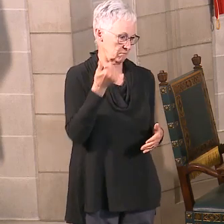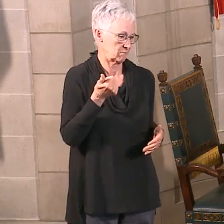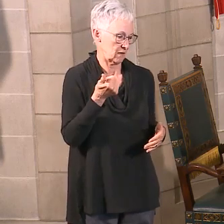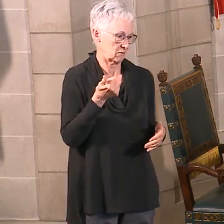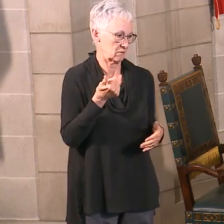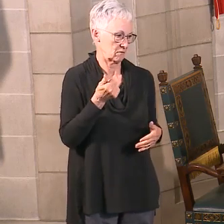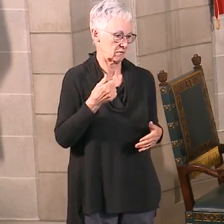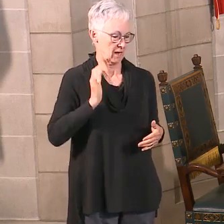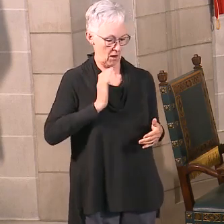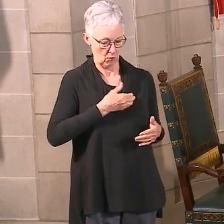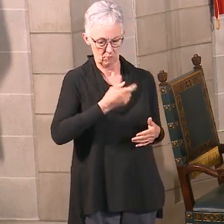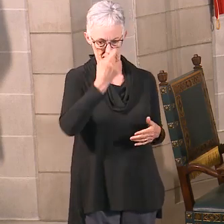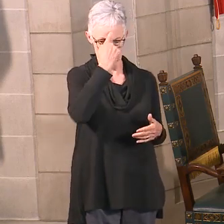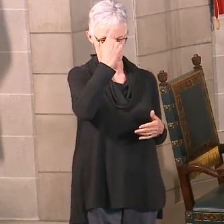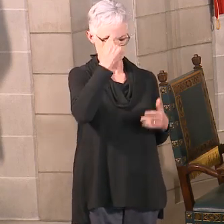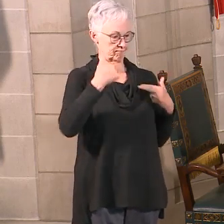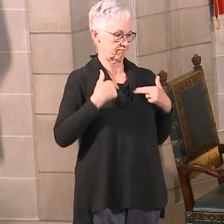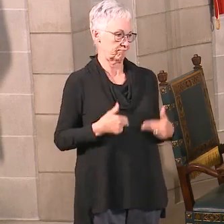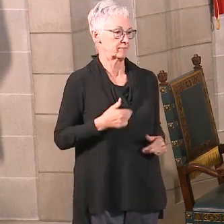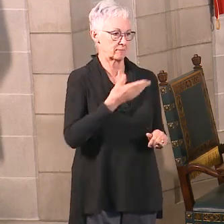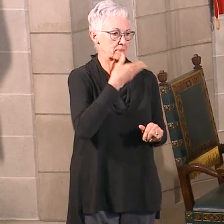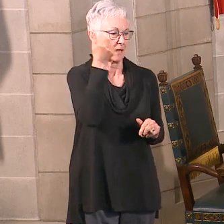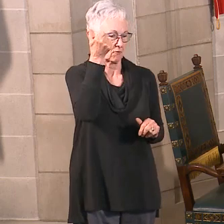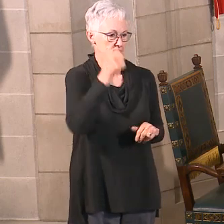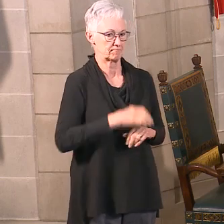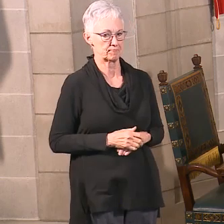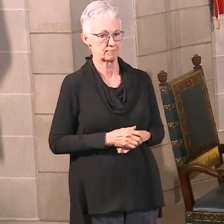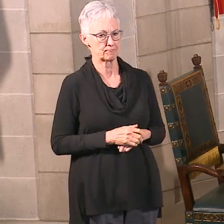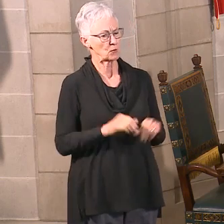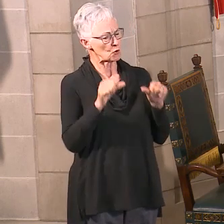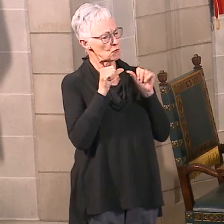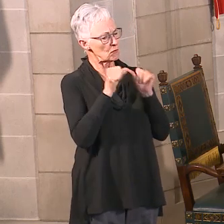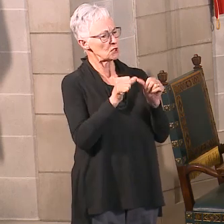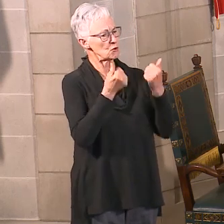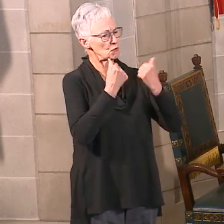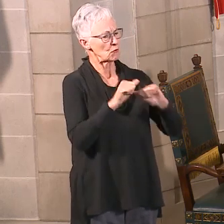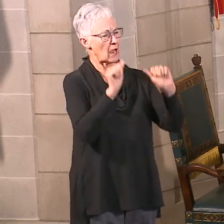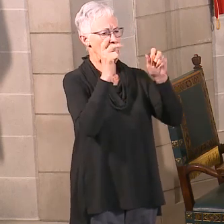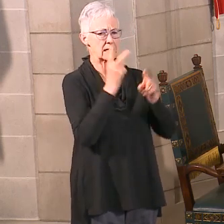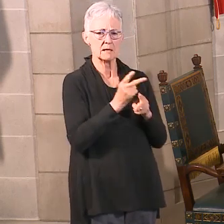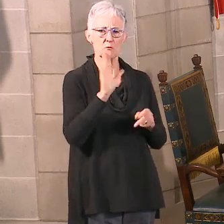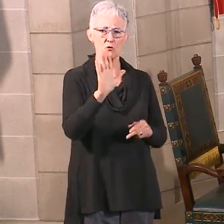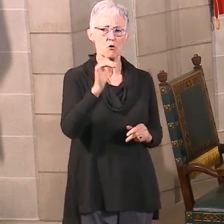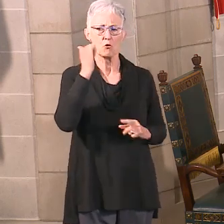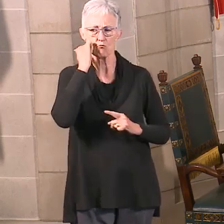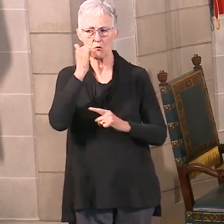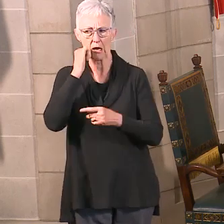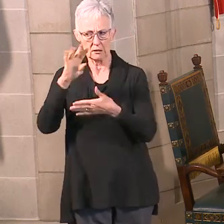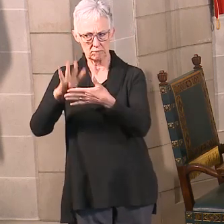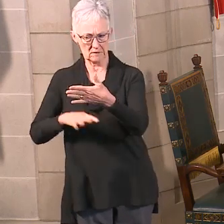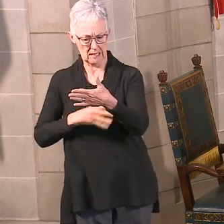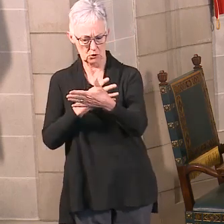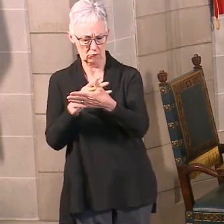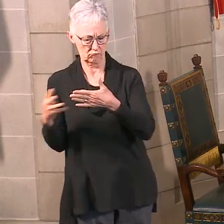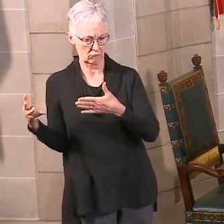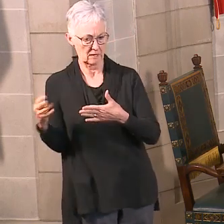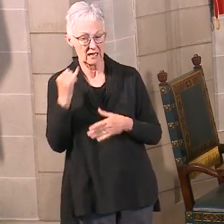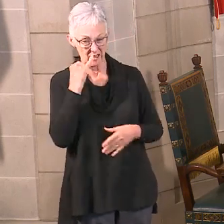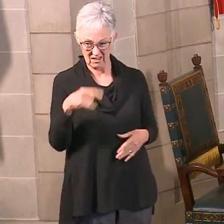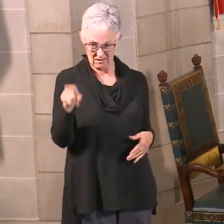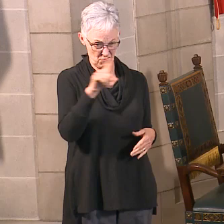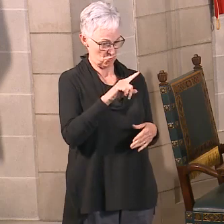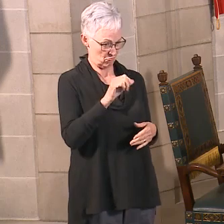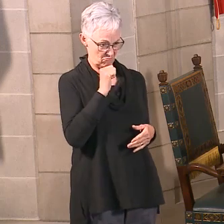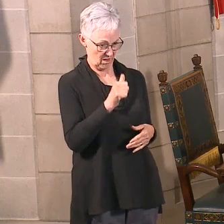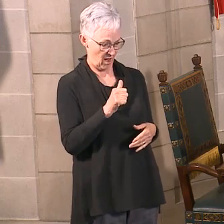So continue to try and have a routine. And, you know, if you're like a person that that's not your strength to be organized or plan